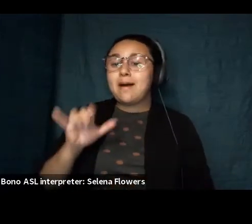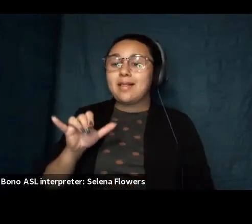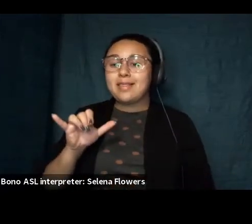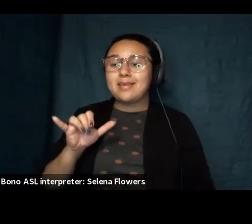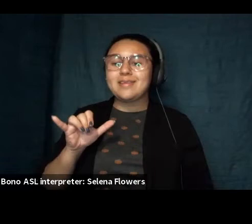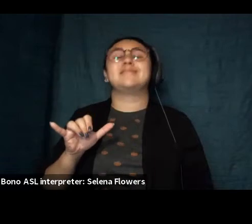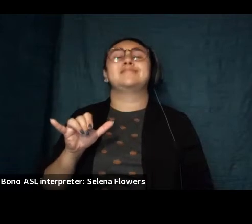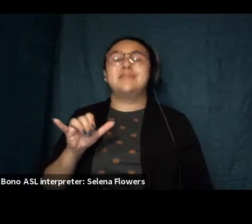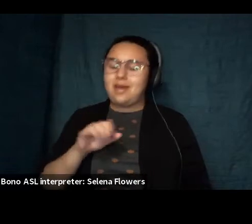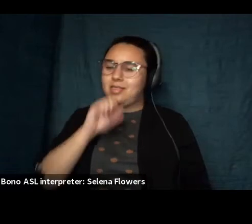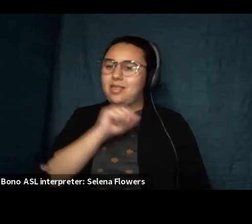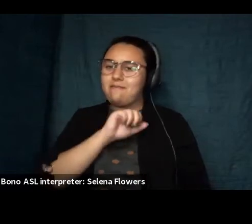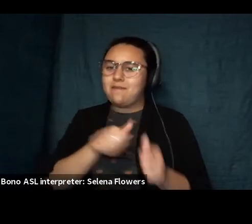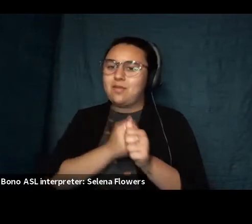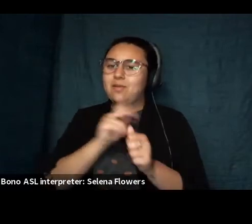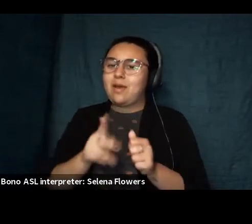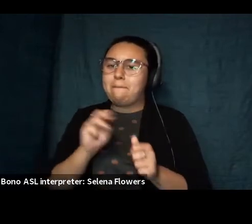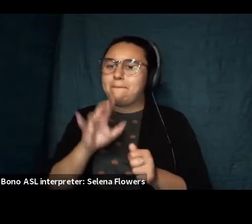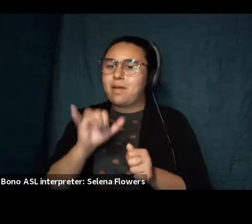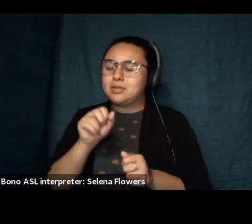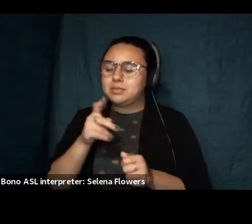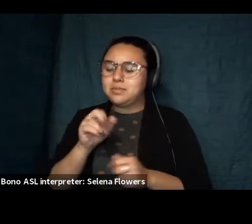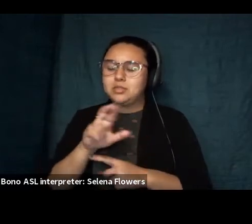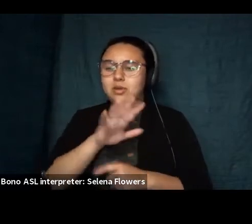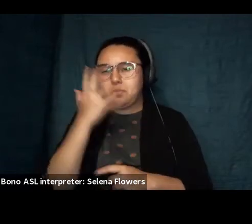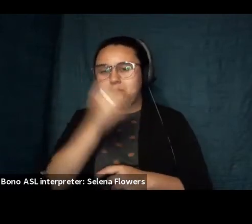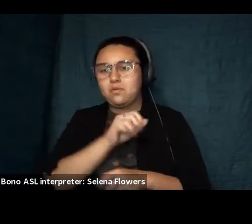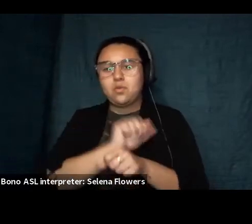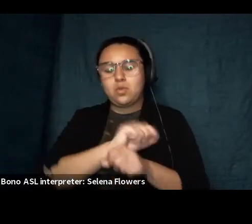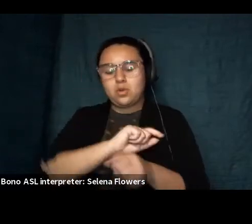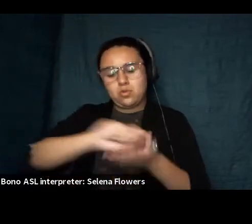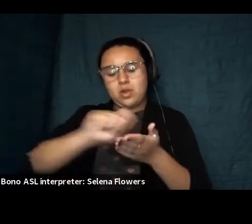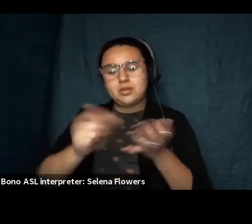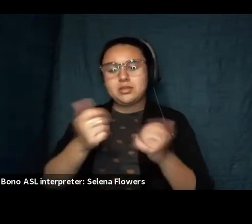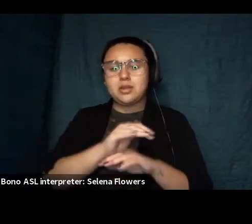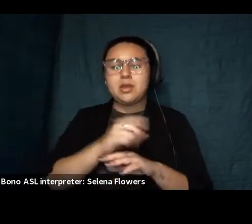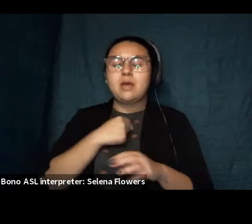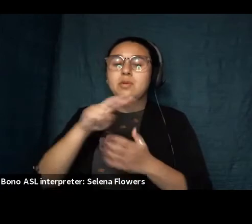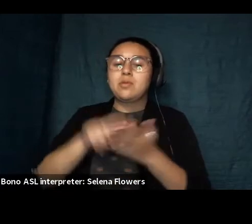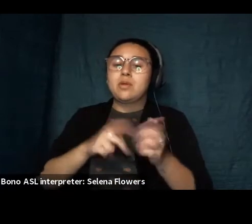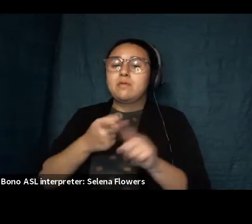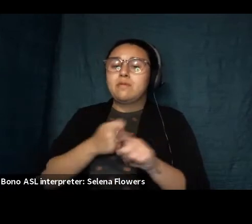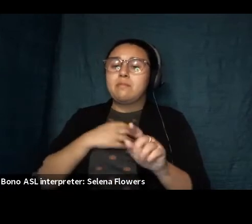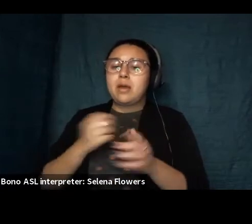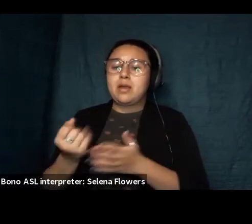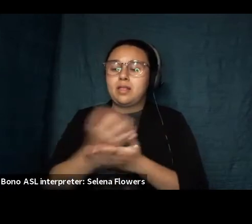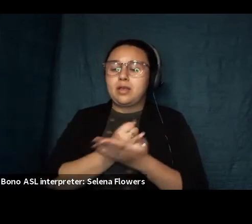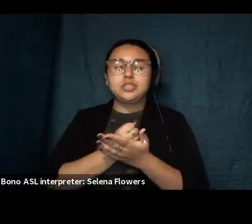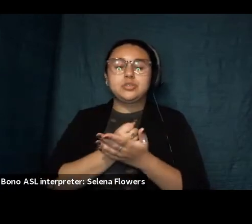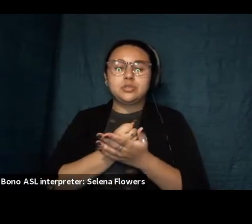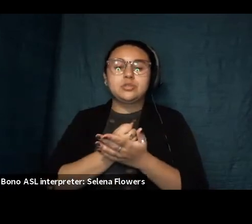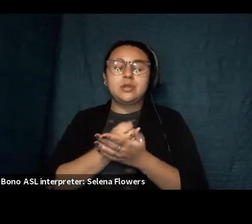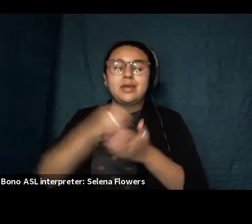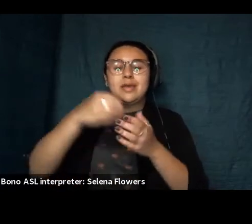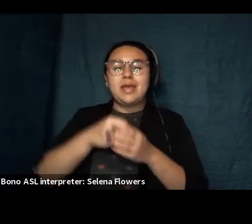to molly spencer and her beautiful work tonight um i'm gonna read from my collection in the field between us which i